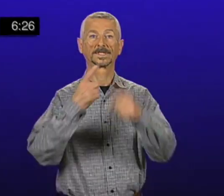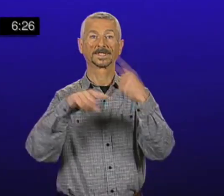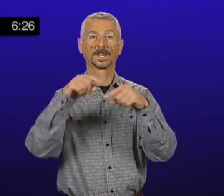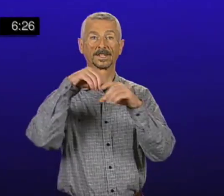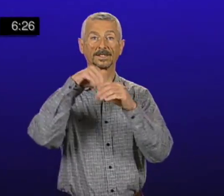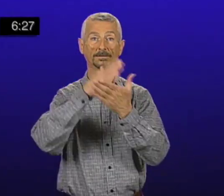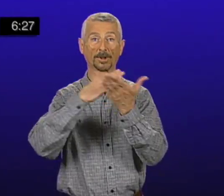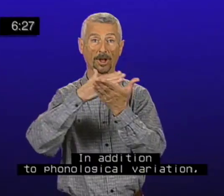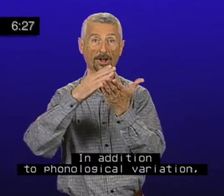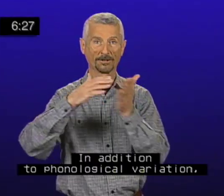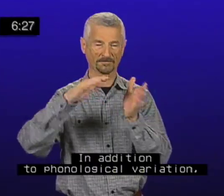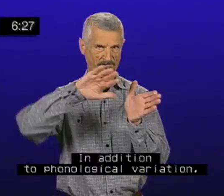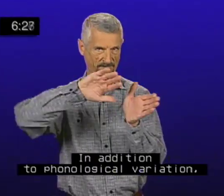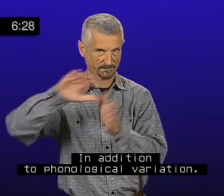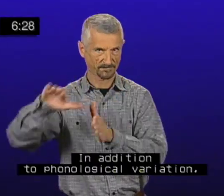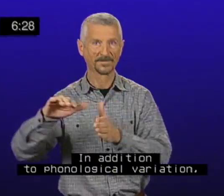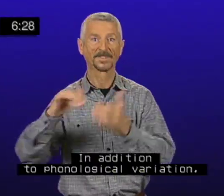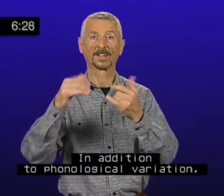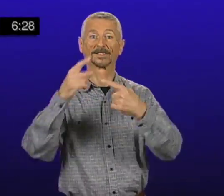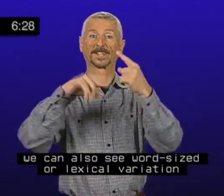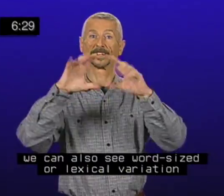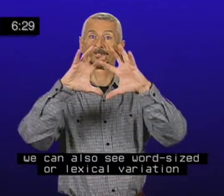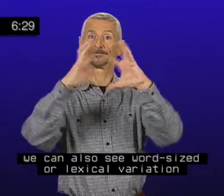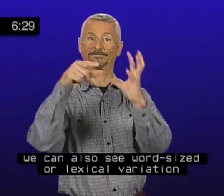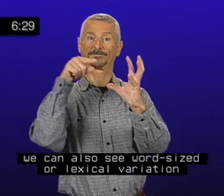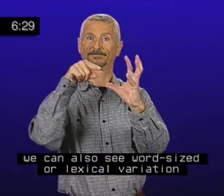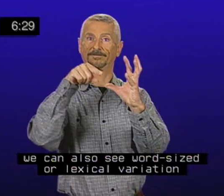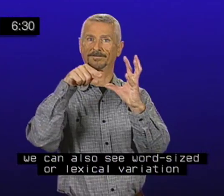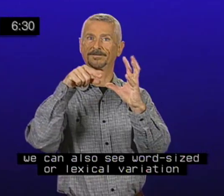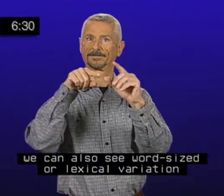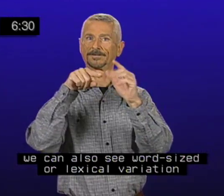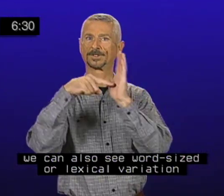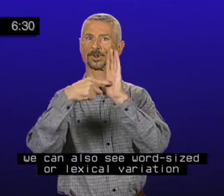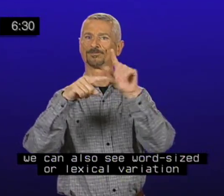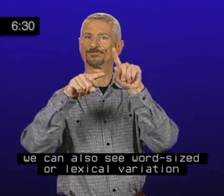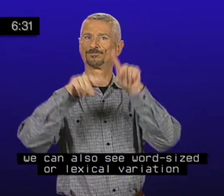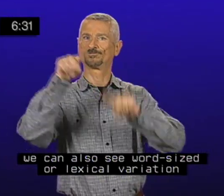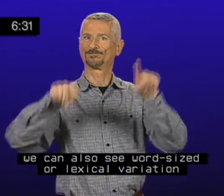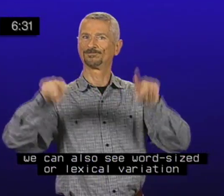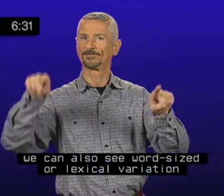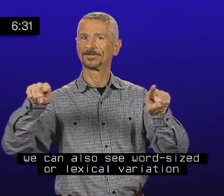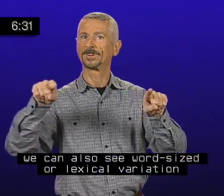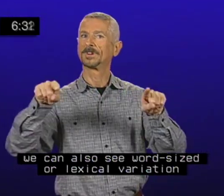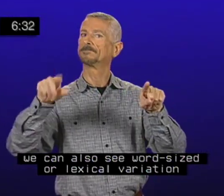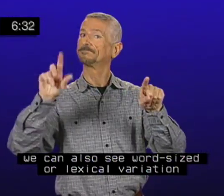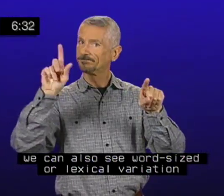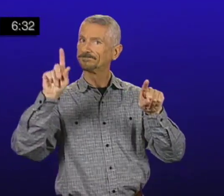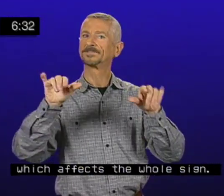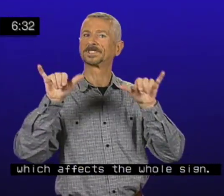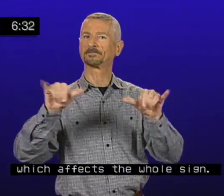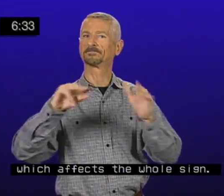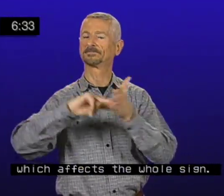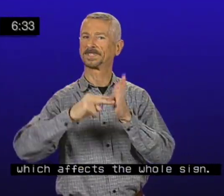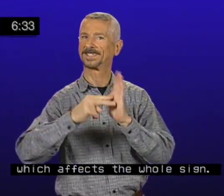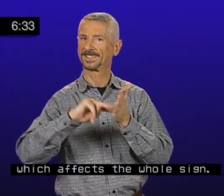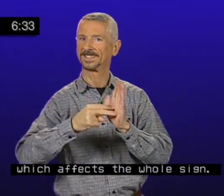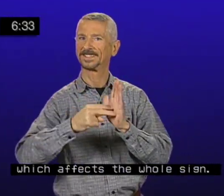In addition to phonological variation, we can also see word-sized or lexical variation, which affects the whole sign.